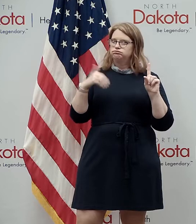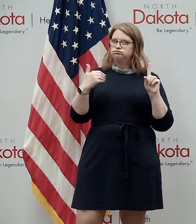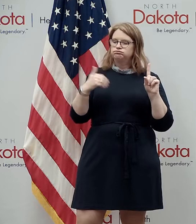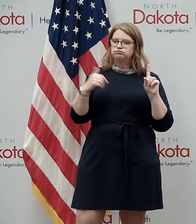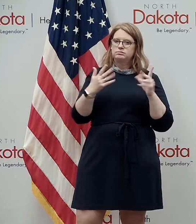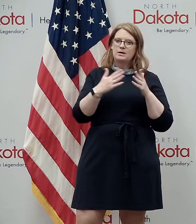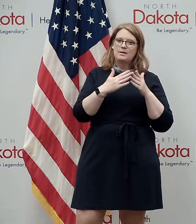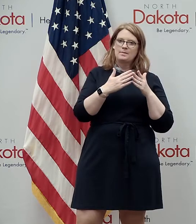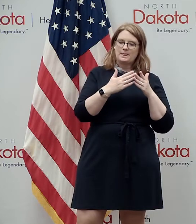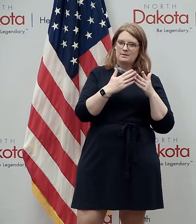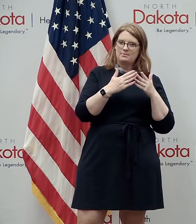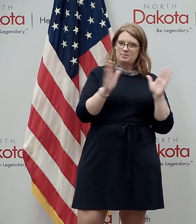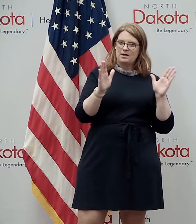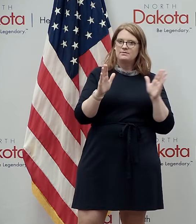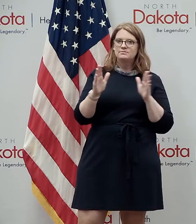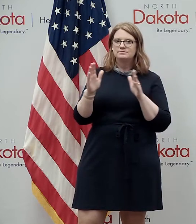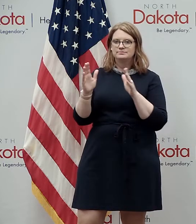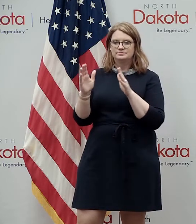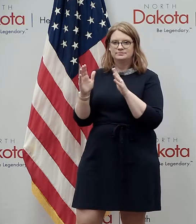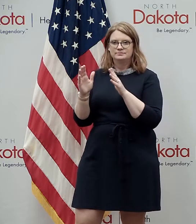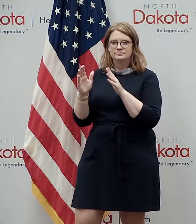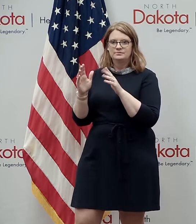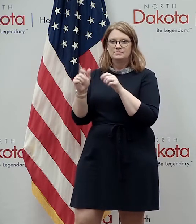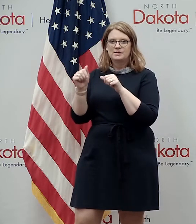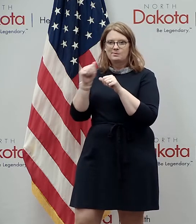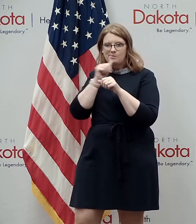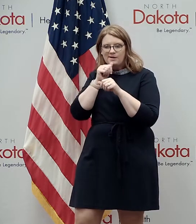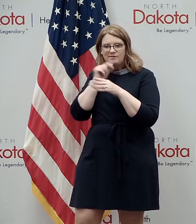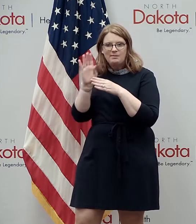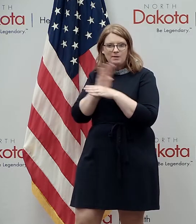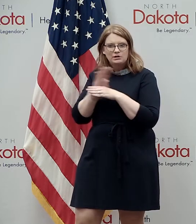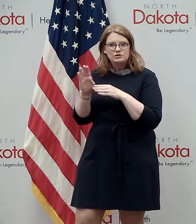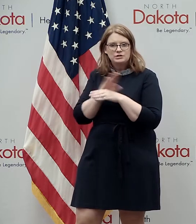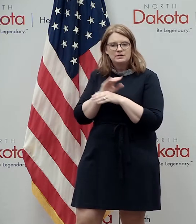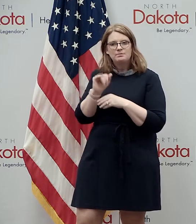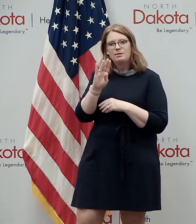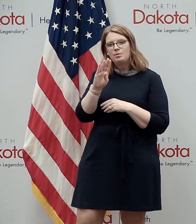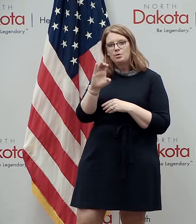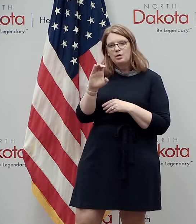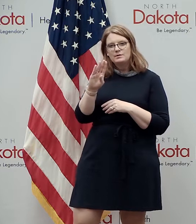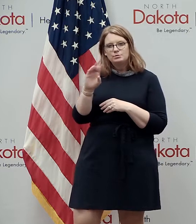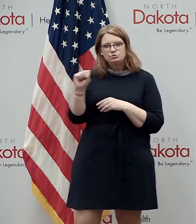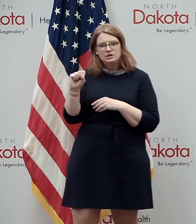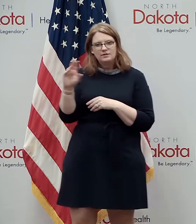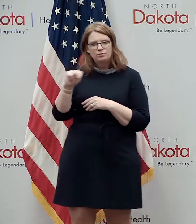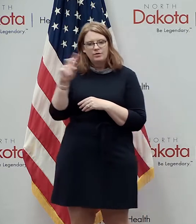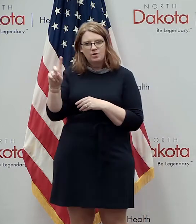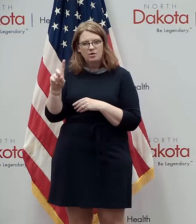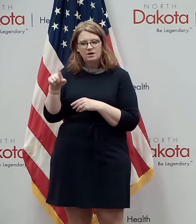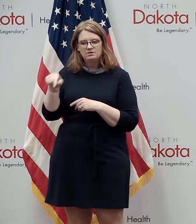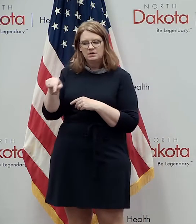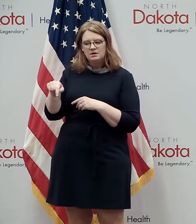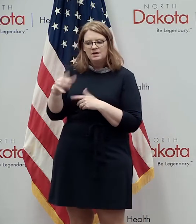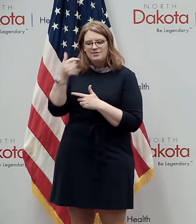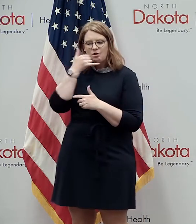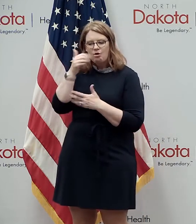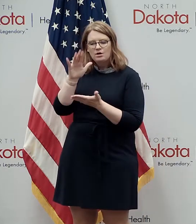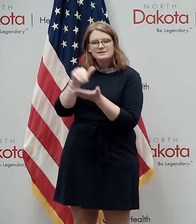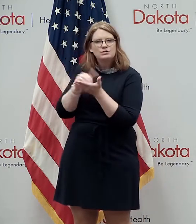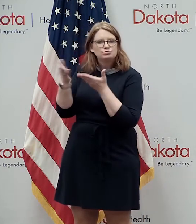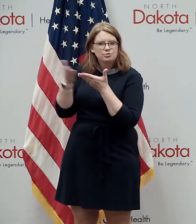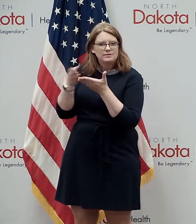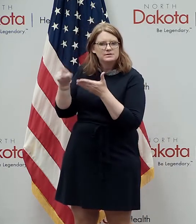private partnership between the state of north dakota and blue cross blue shield of north dakota they're going to provide call center services in support of our